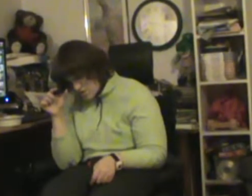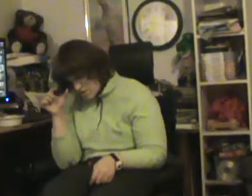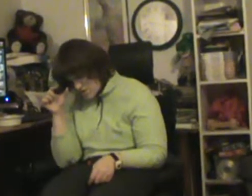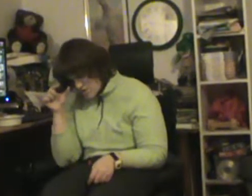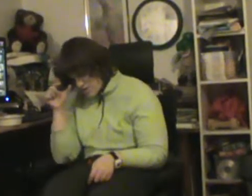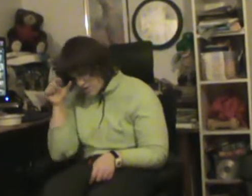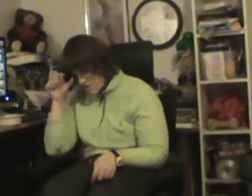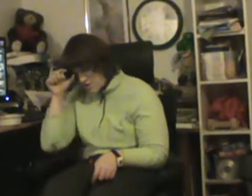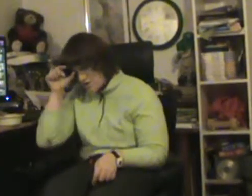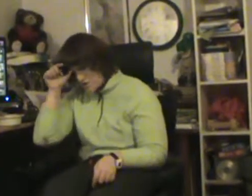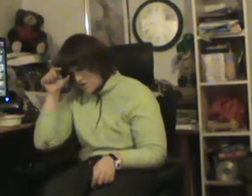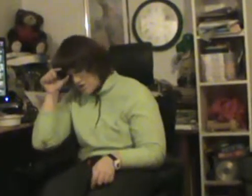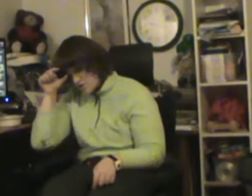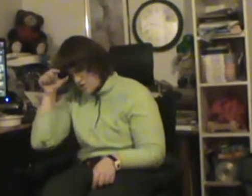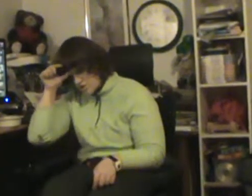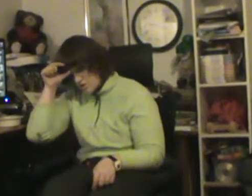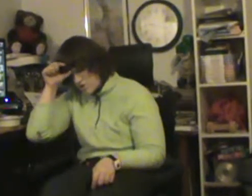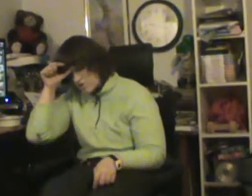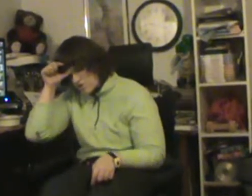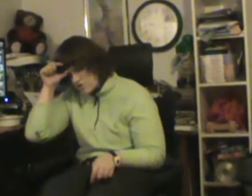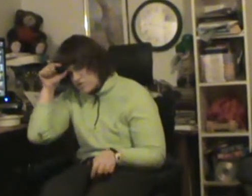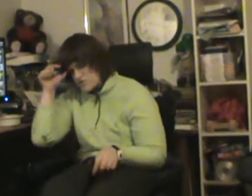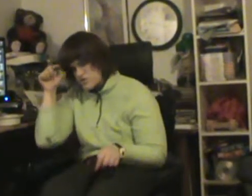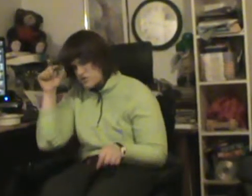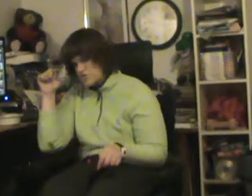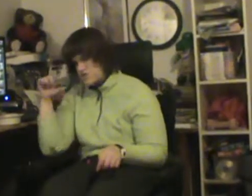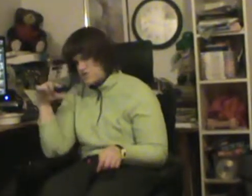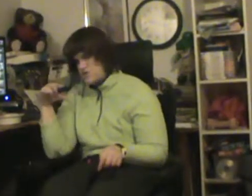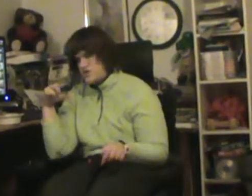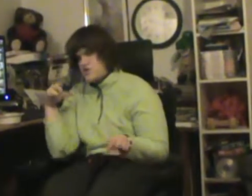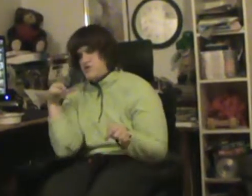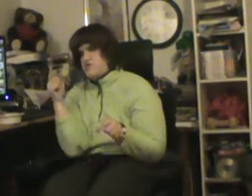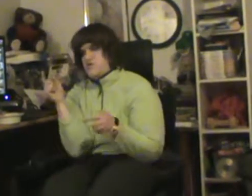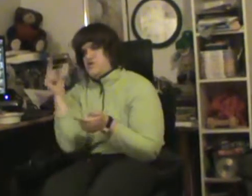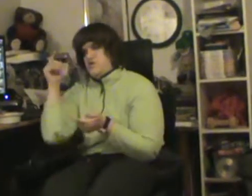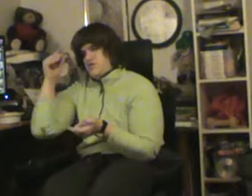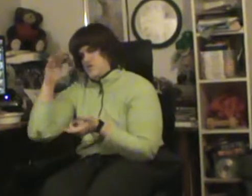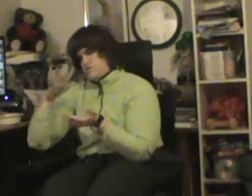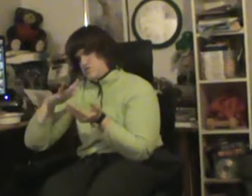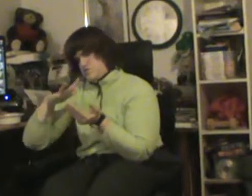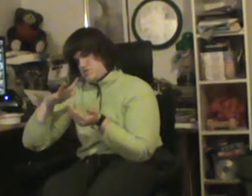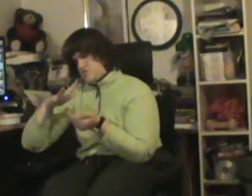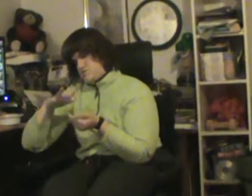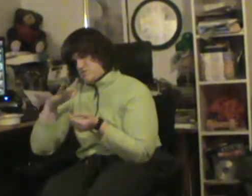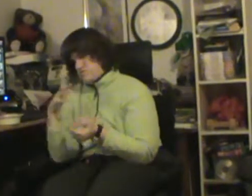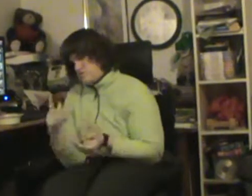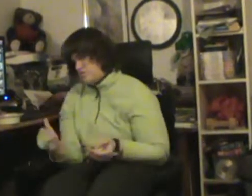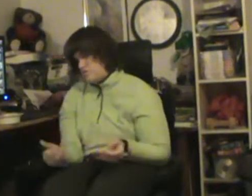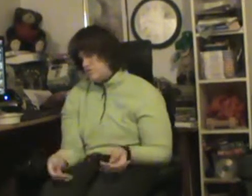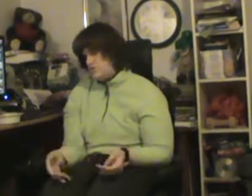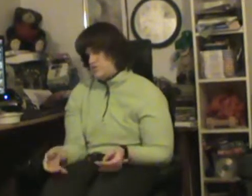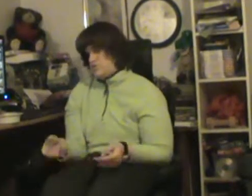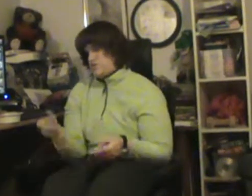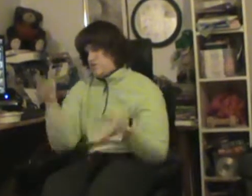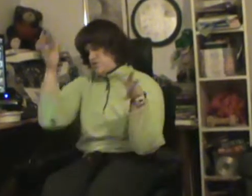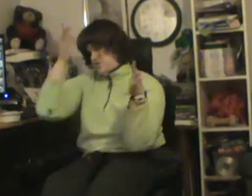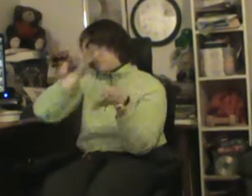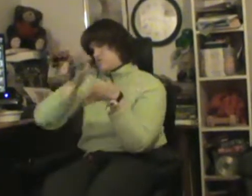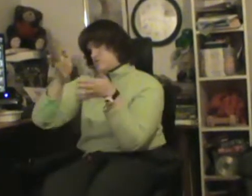And if you were the moon, and one night a big black cloud